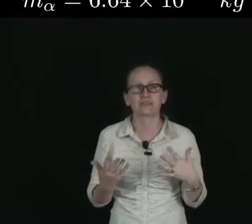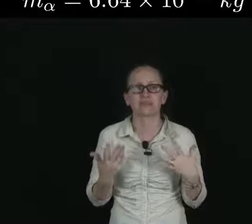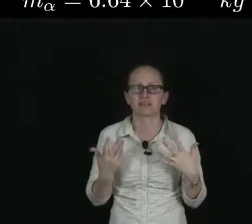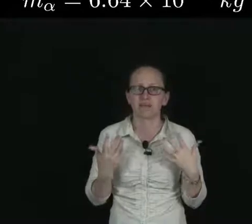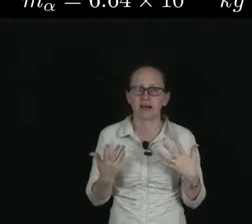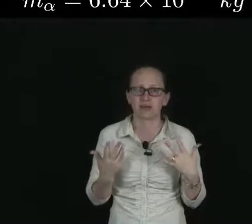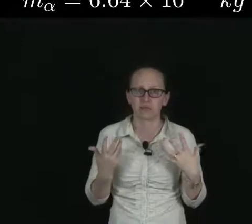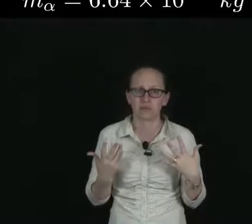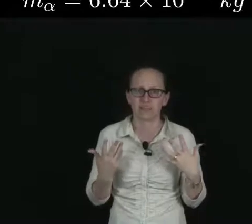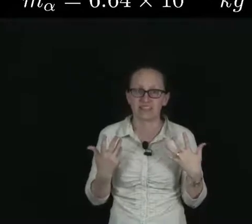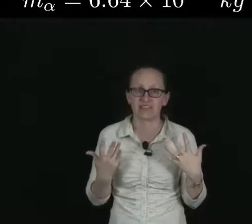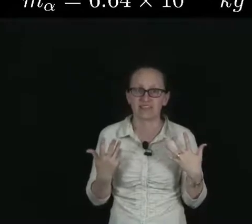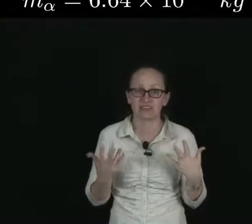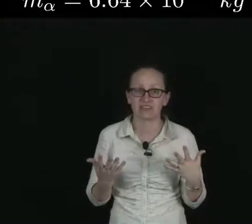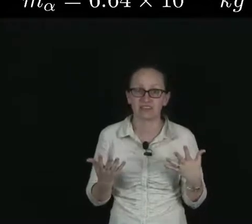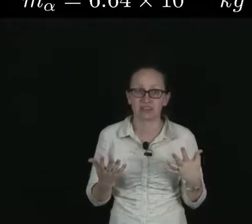10 to the minus 27 kilograms.